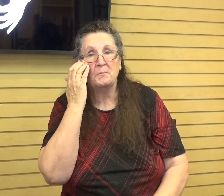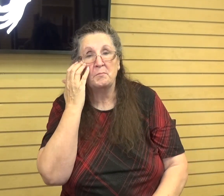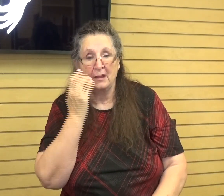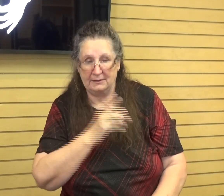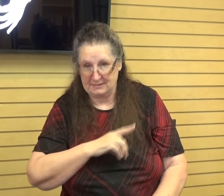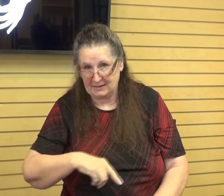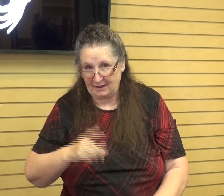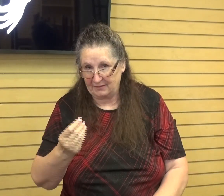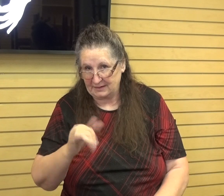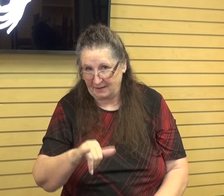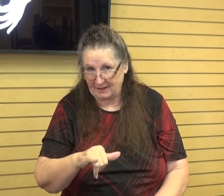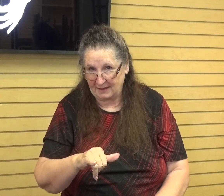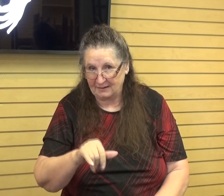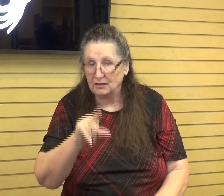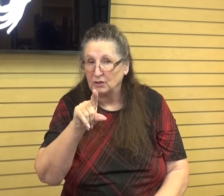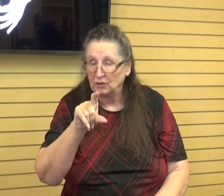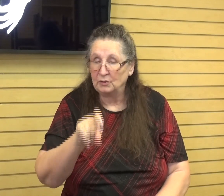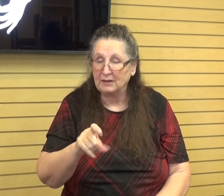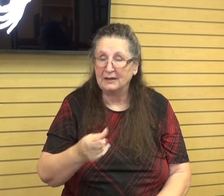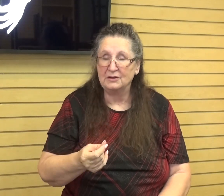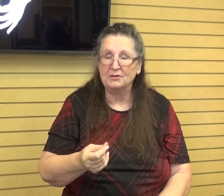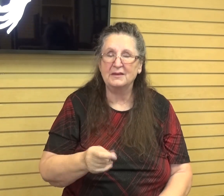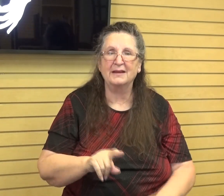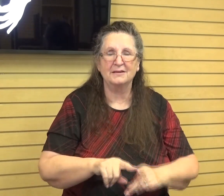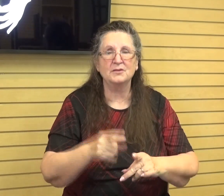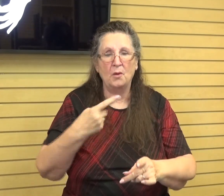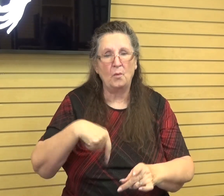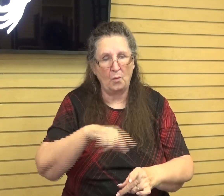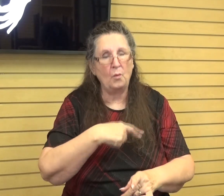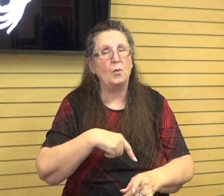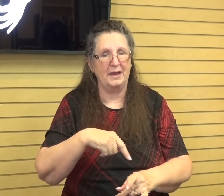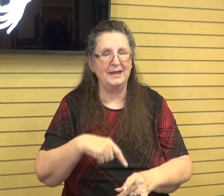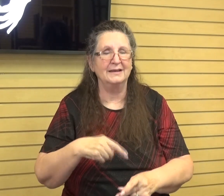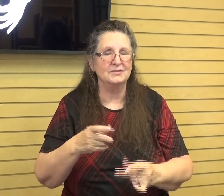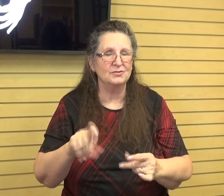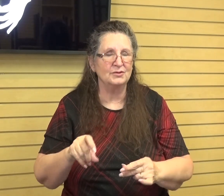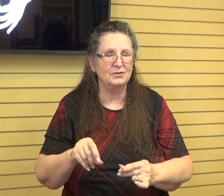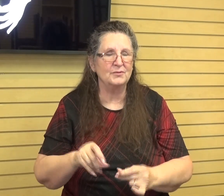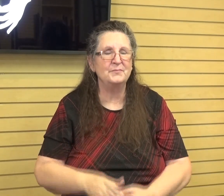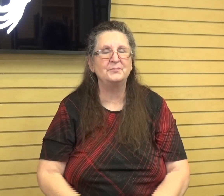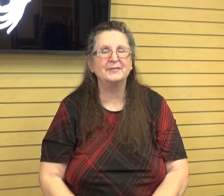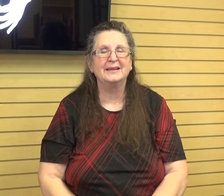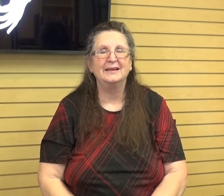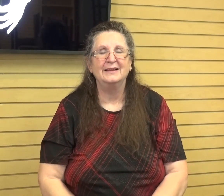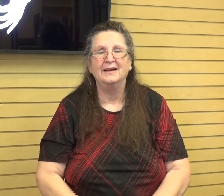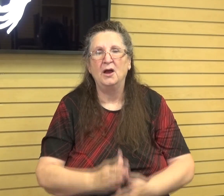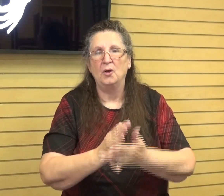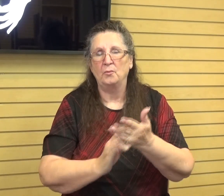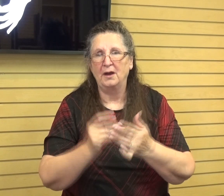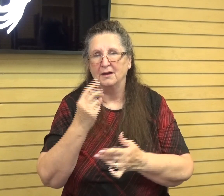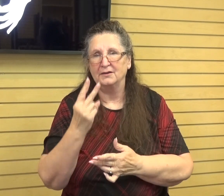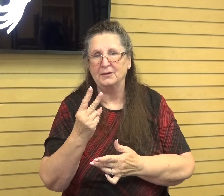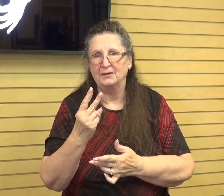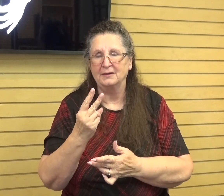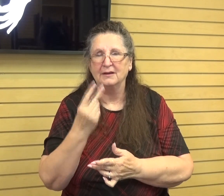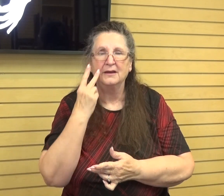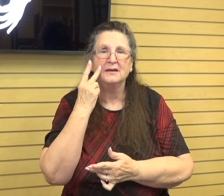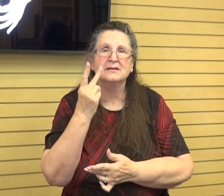and that's what you should do too, we should do, not you, we. So in part two, you're going to see his,